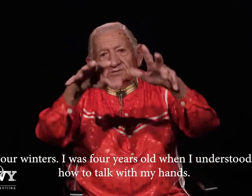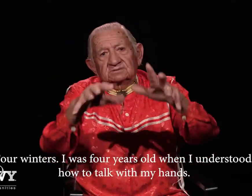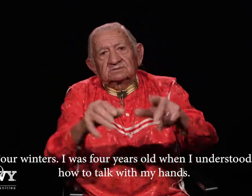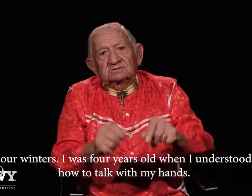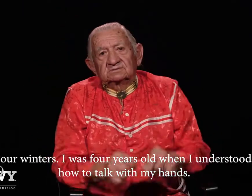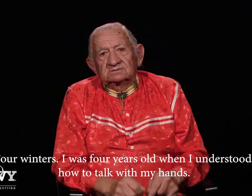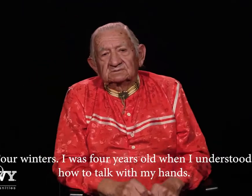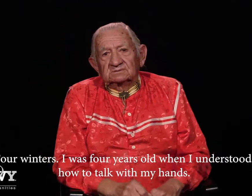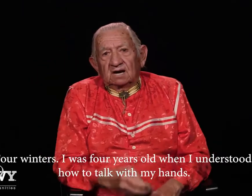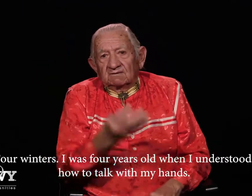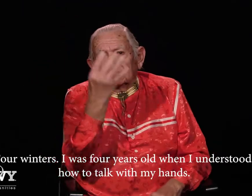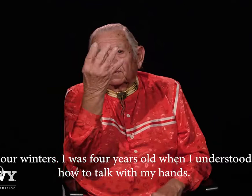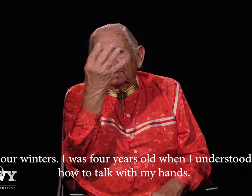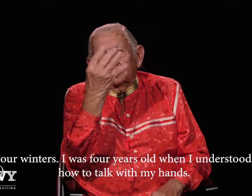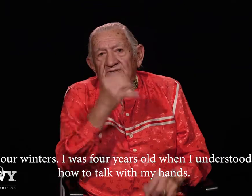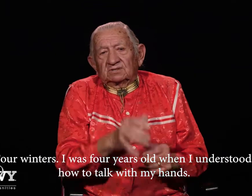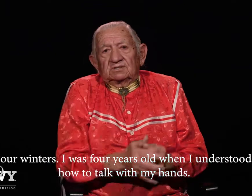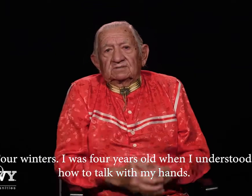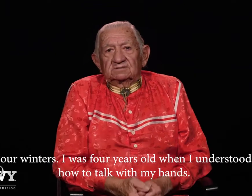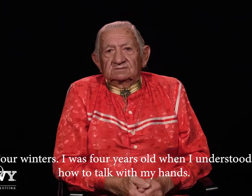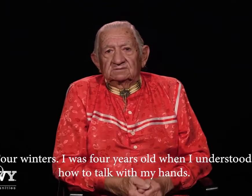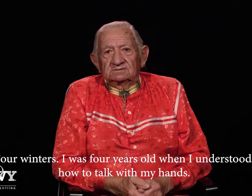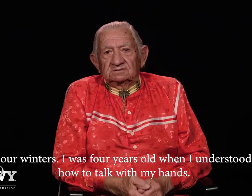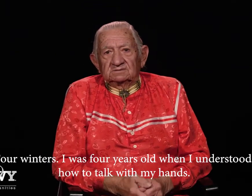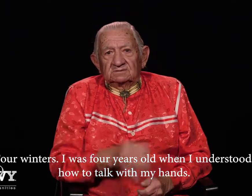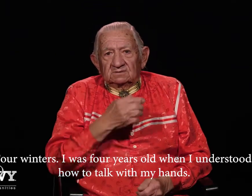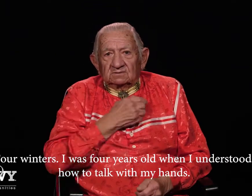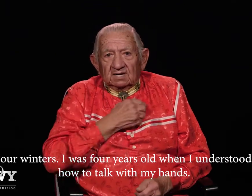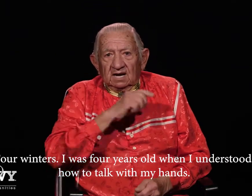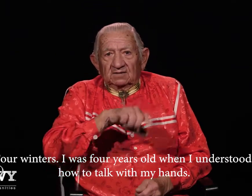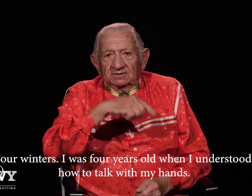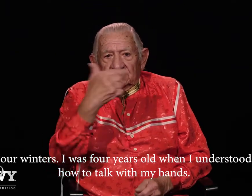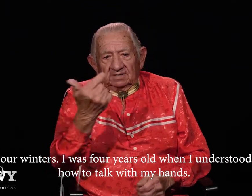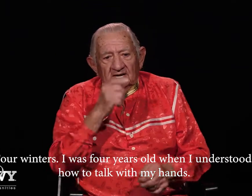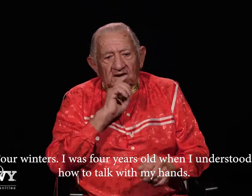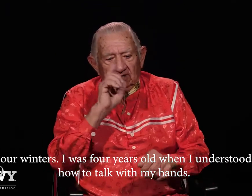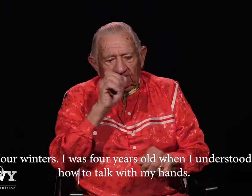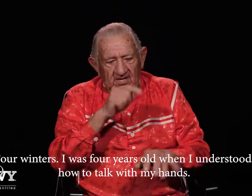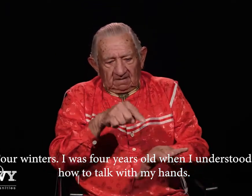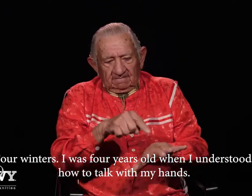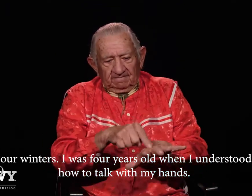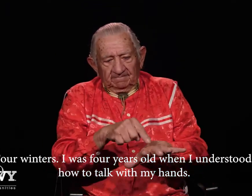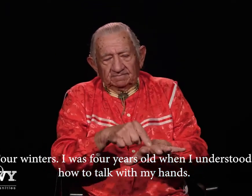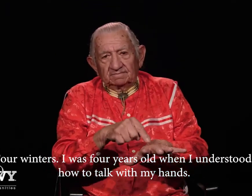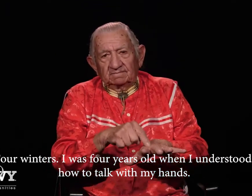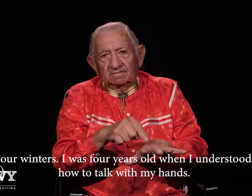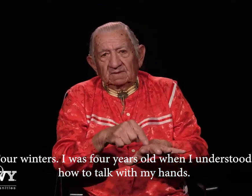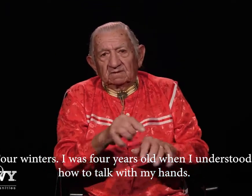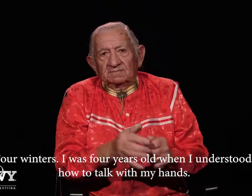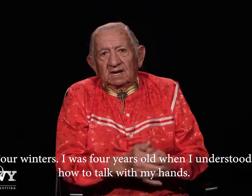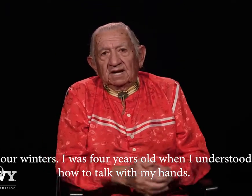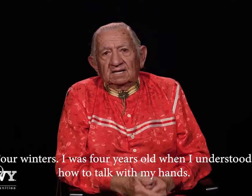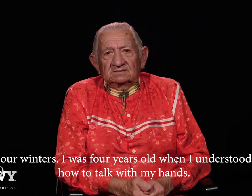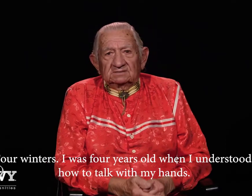I was four years old when I understood how to talk my hands